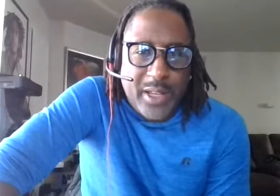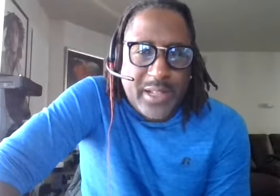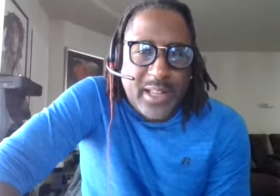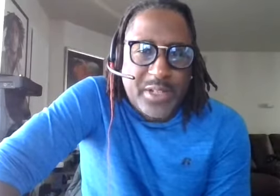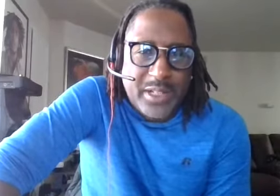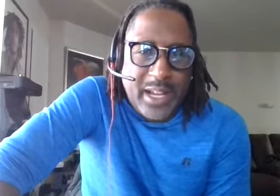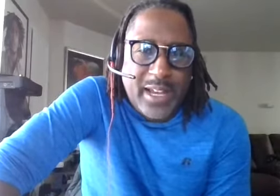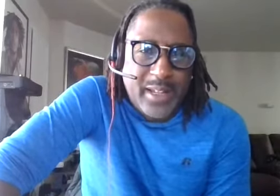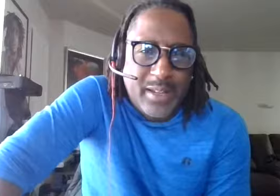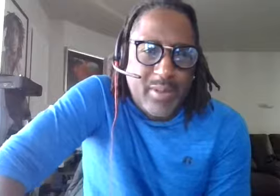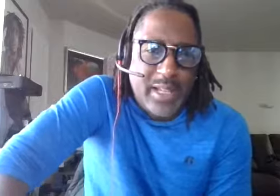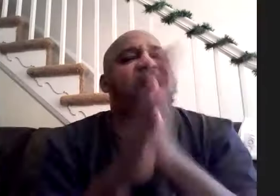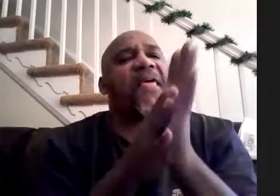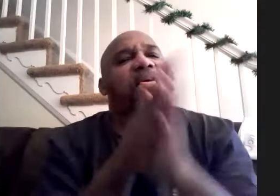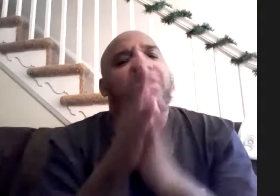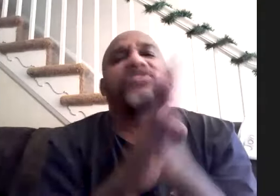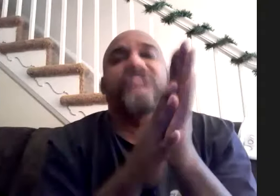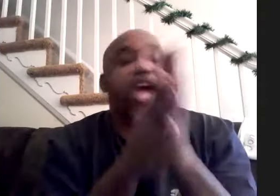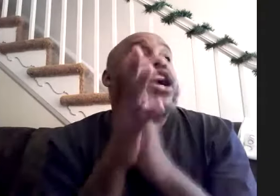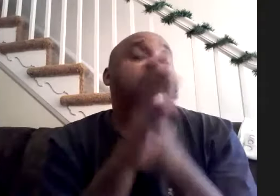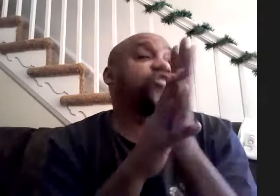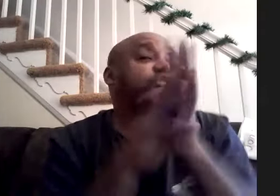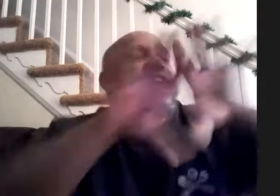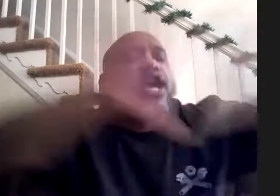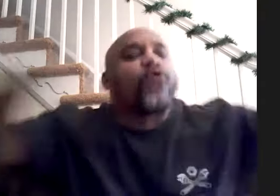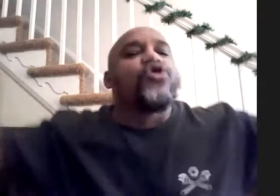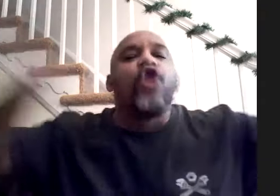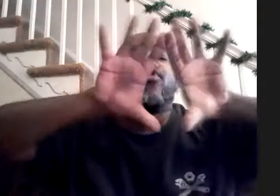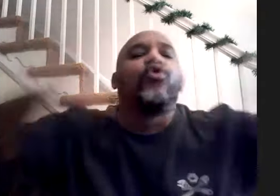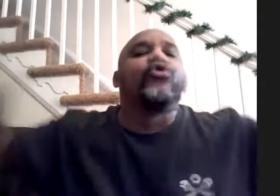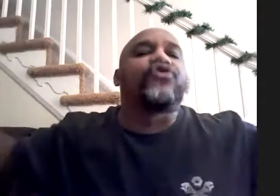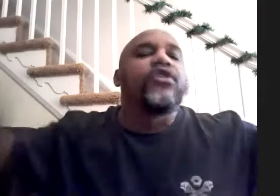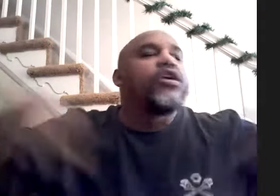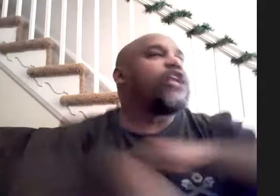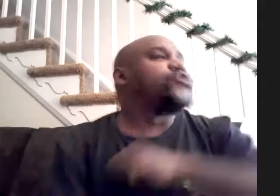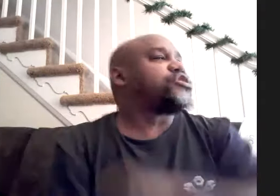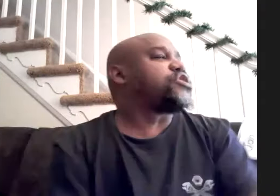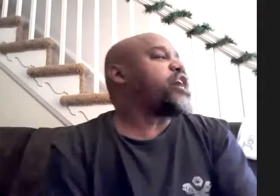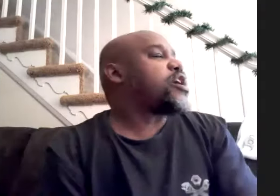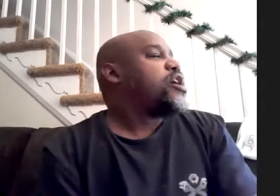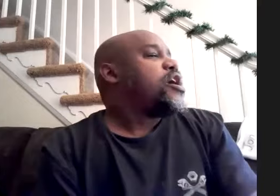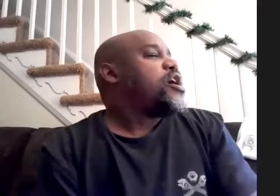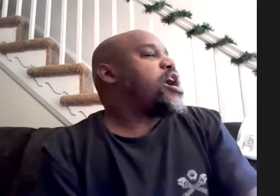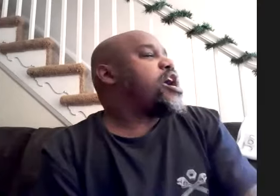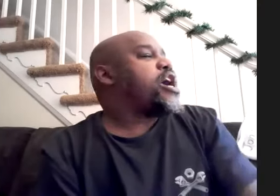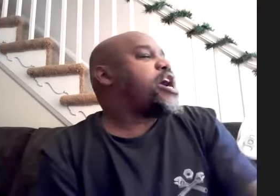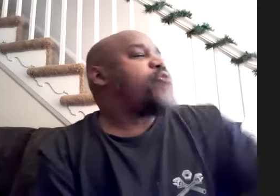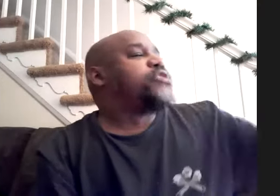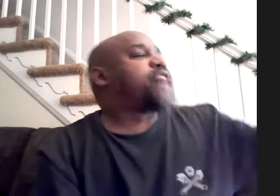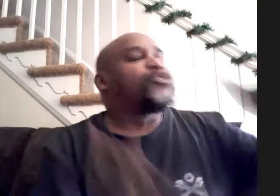me his collection yeah he has a lot of cool stuff like there were no rules it was just like it was that was one